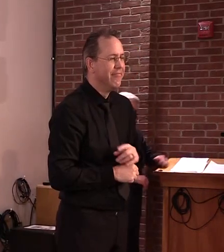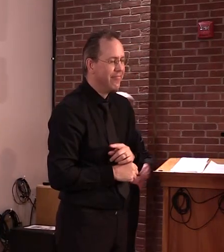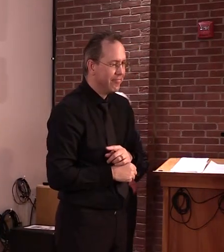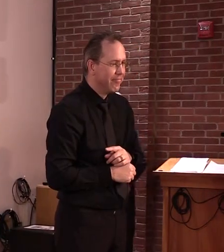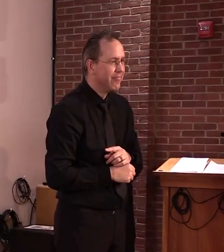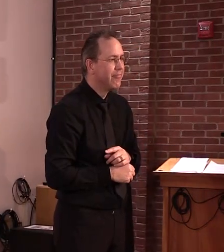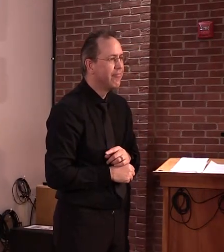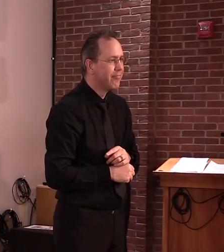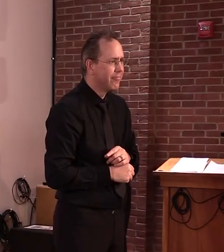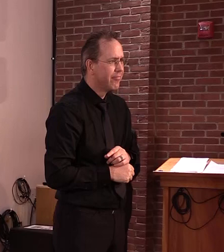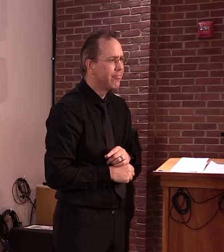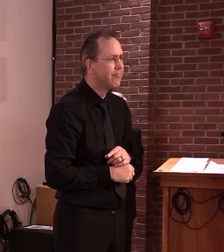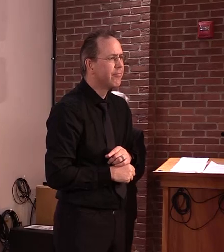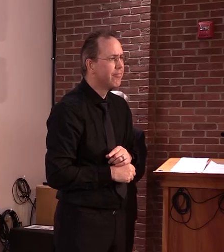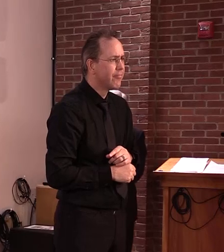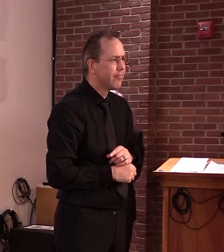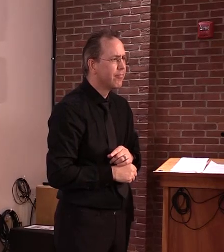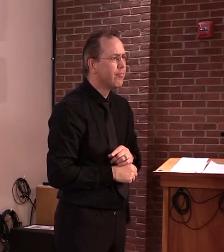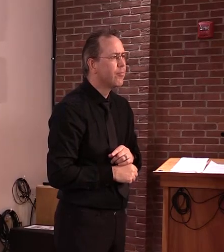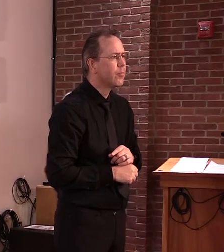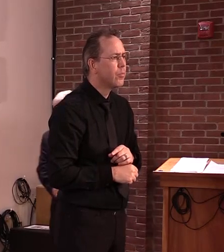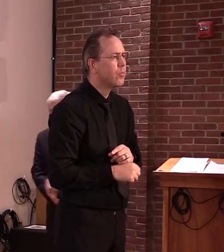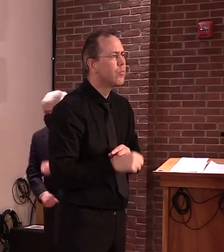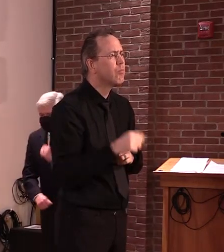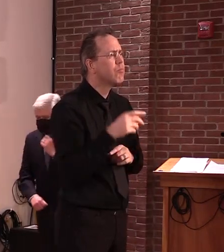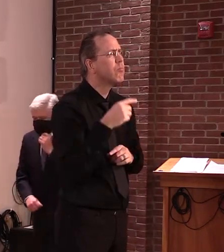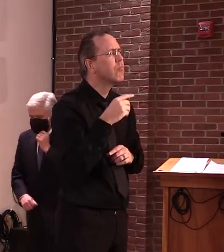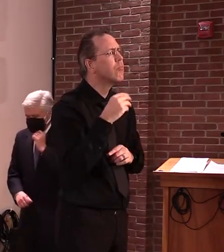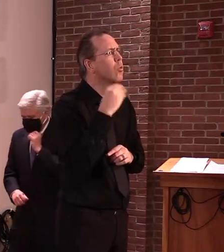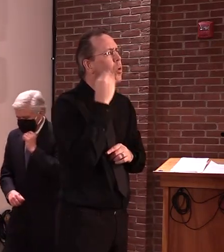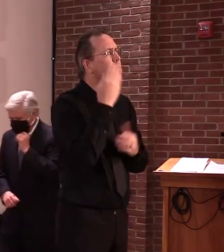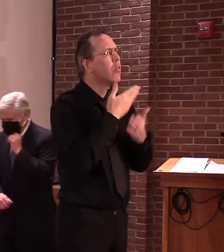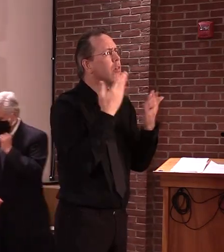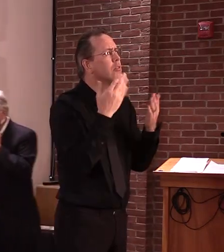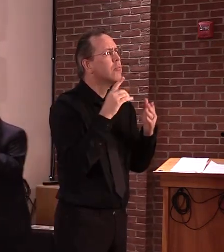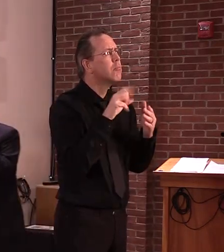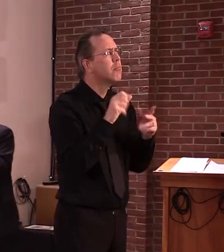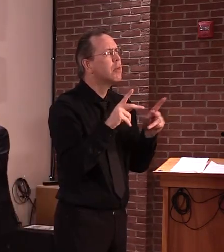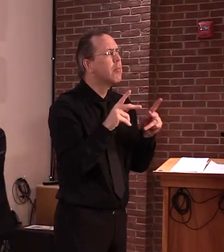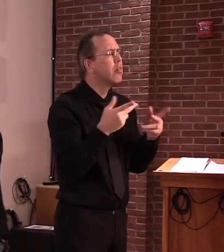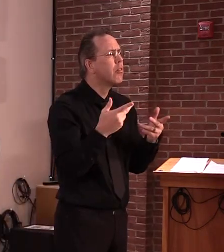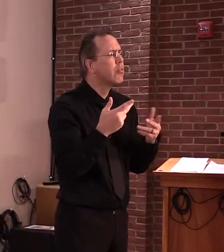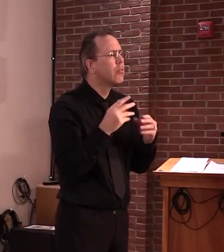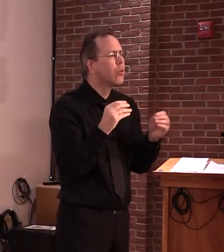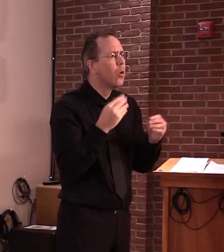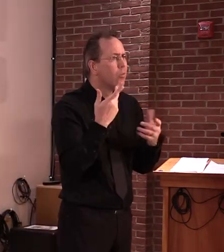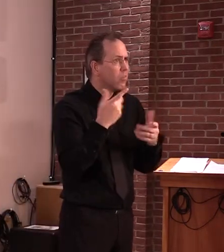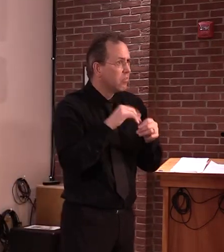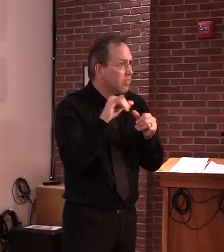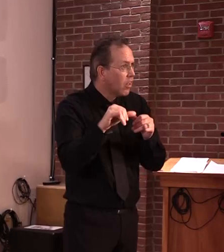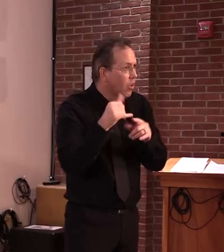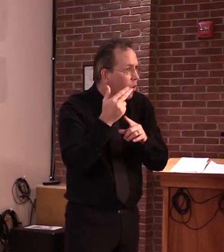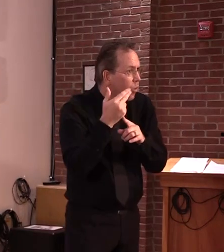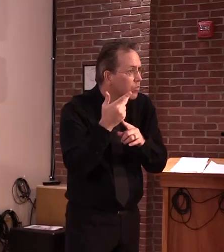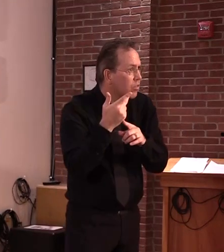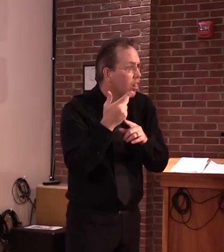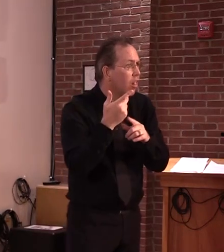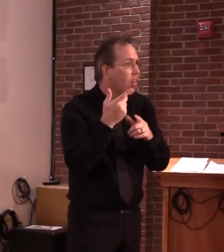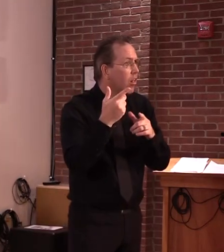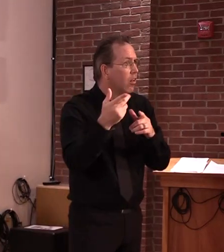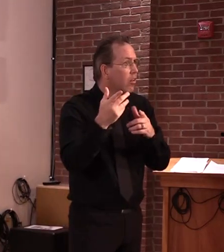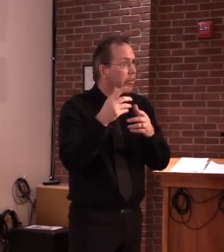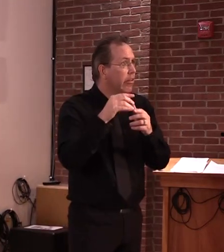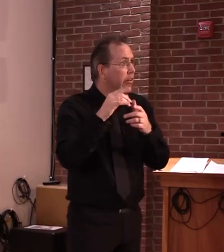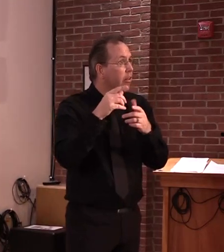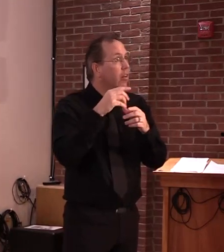in the next few days, um, on the hotels, that there's some downsizing in Burlington. And I'm just wondering, uh, can you